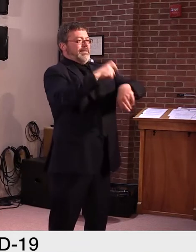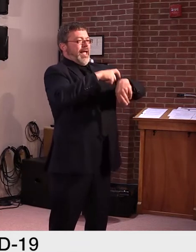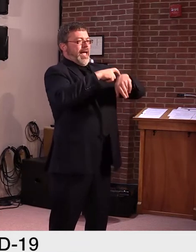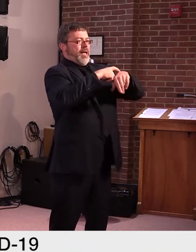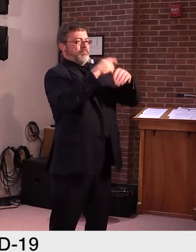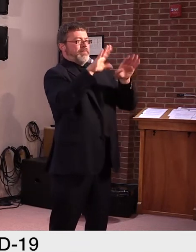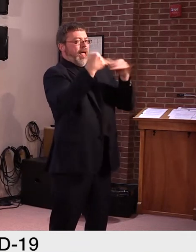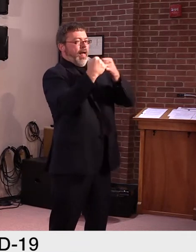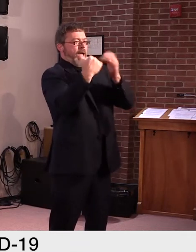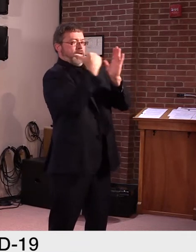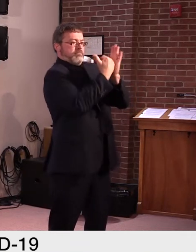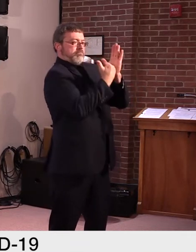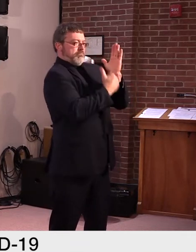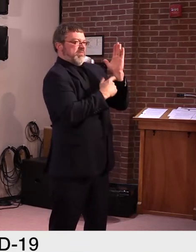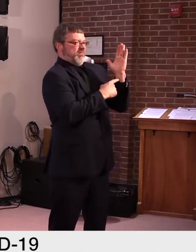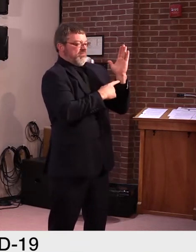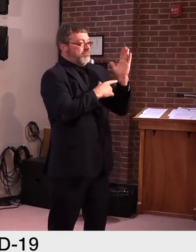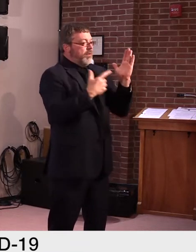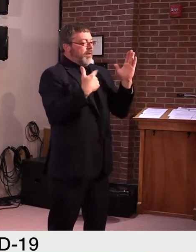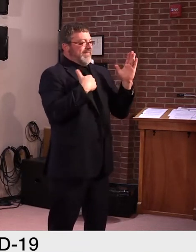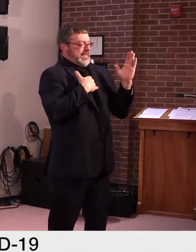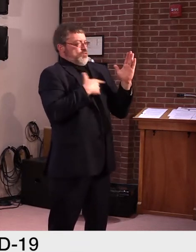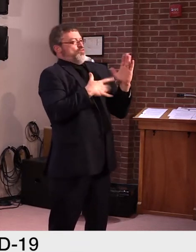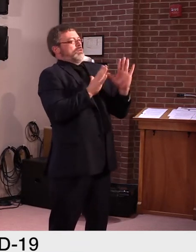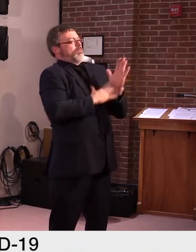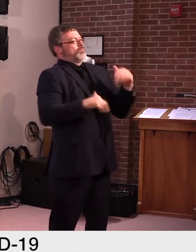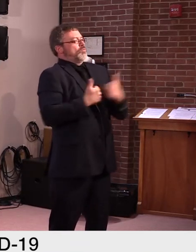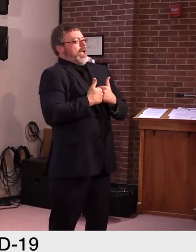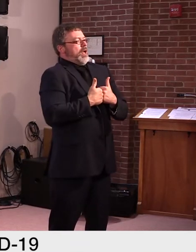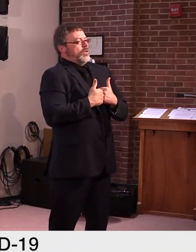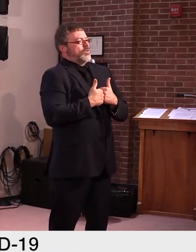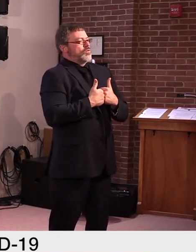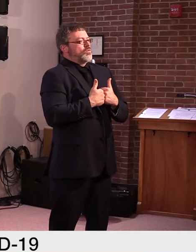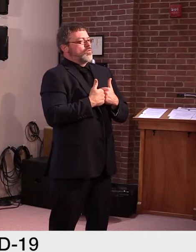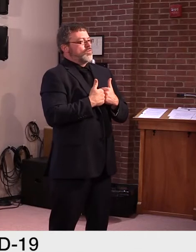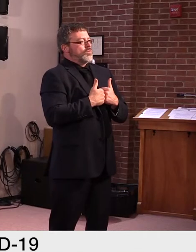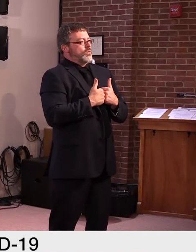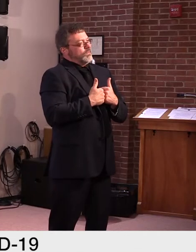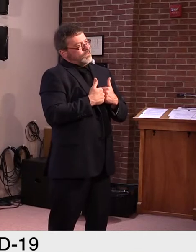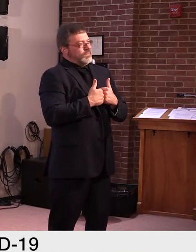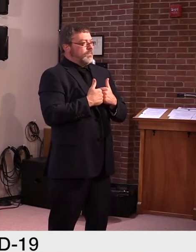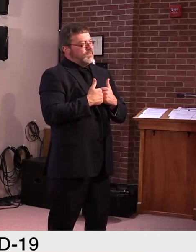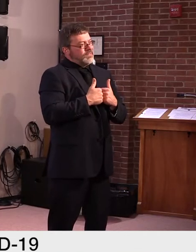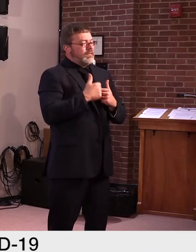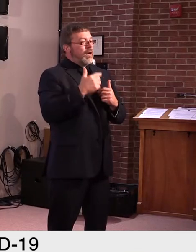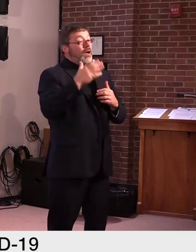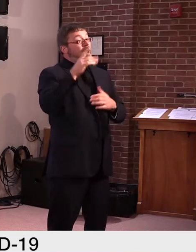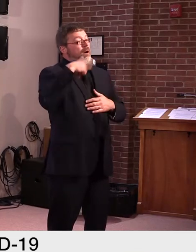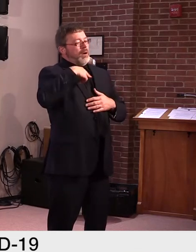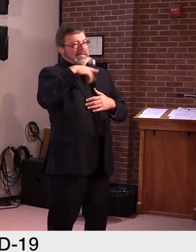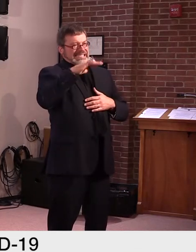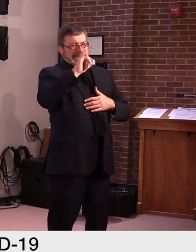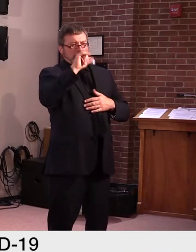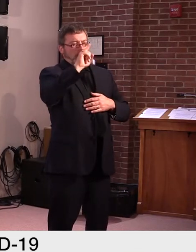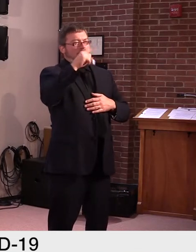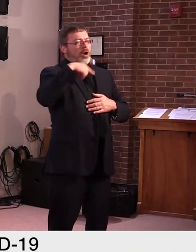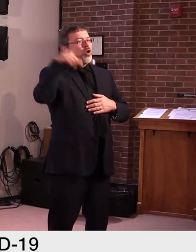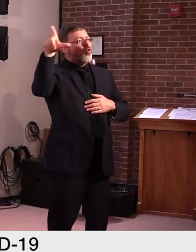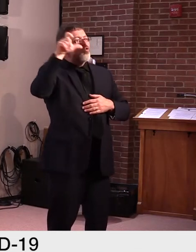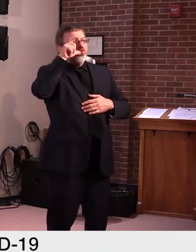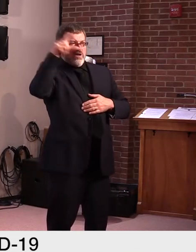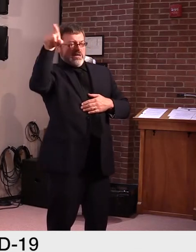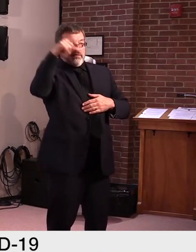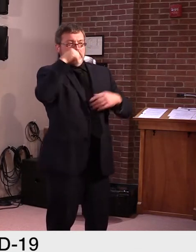the legislature just wiped their hands clean of that because they didn't want to make the tough decisions that will need to be made over the next four years.